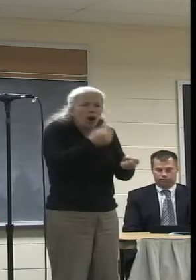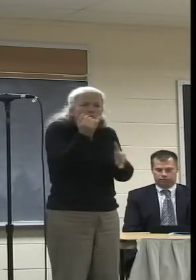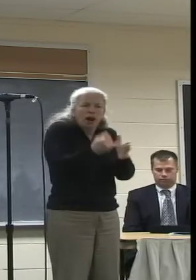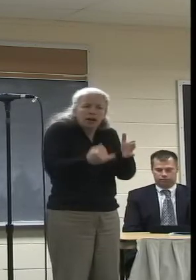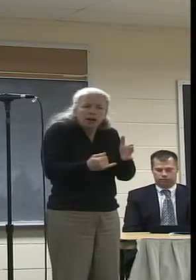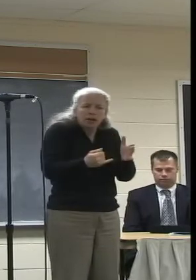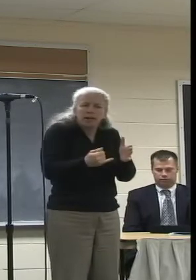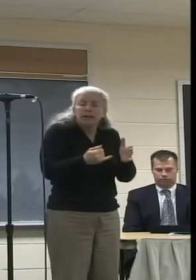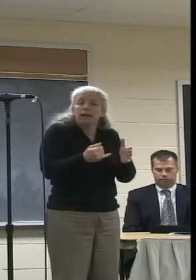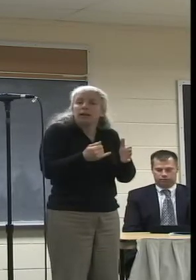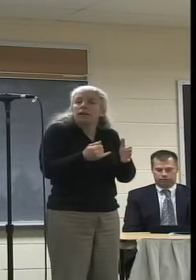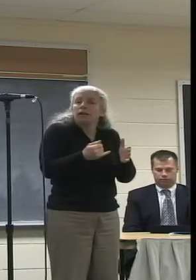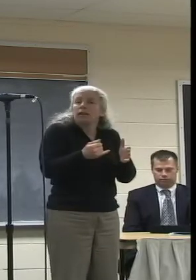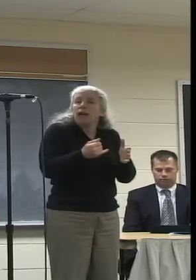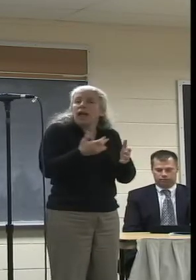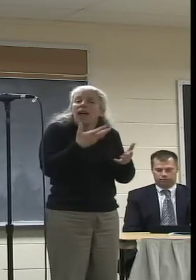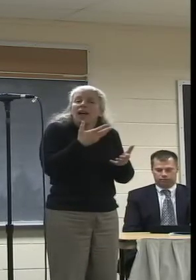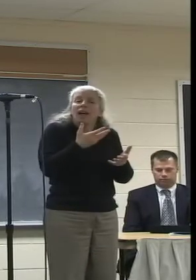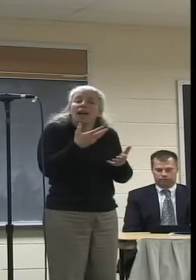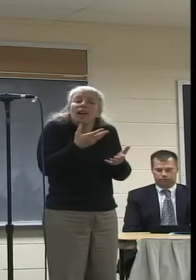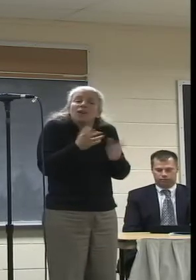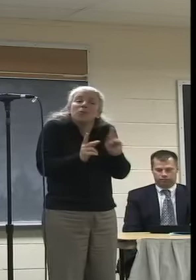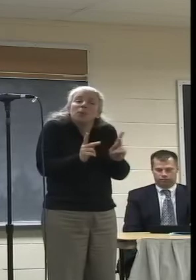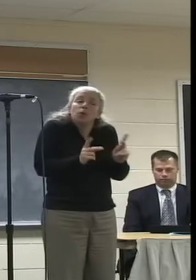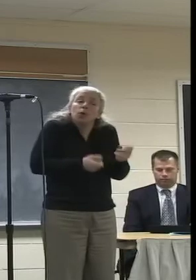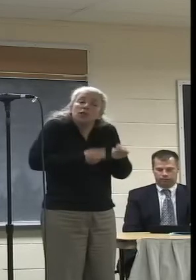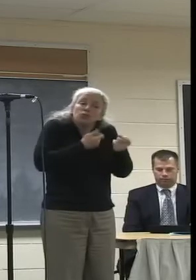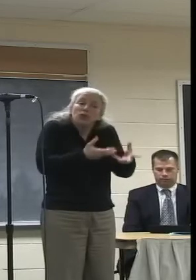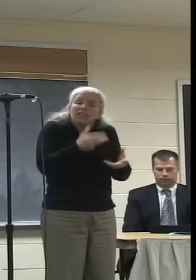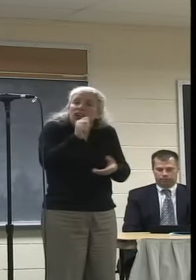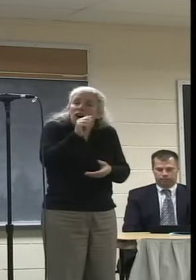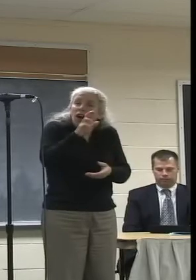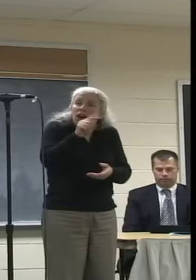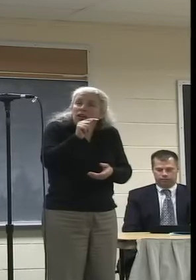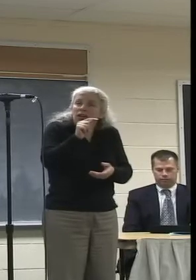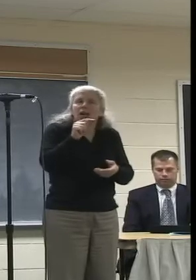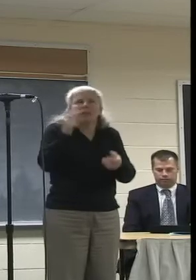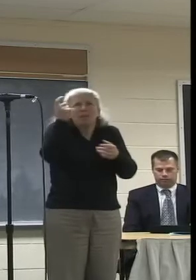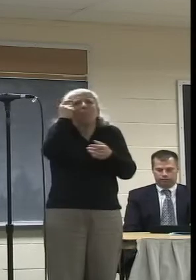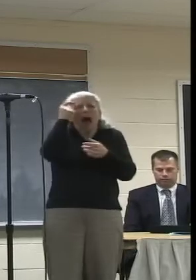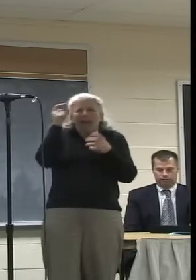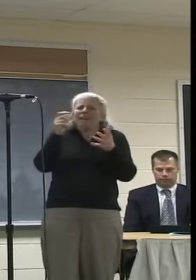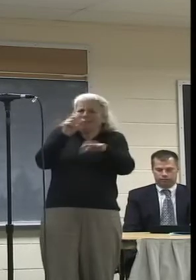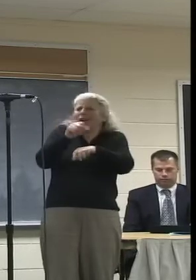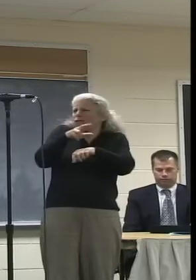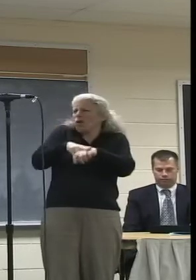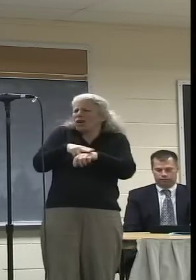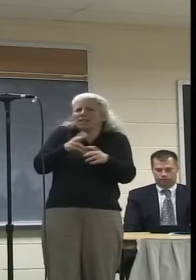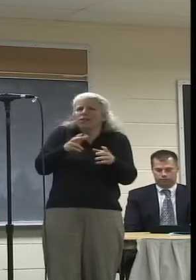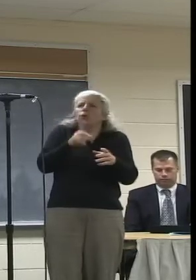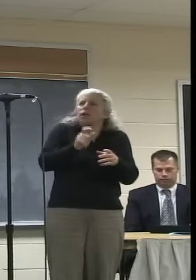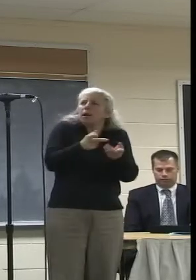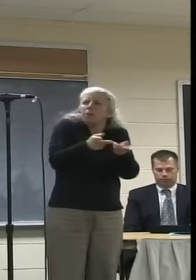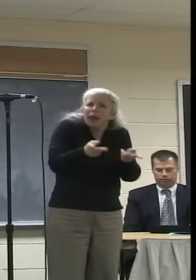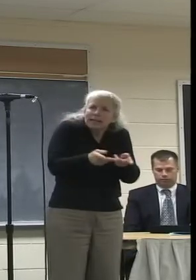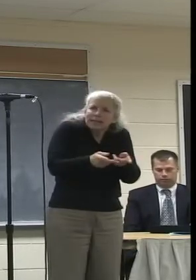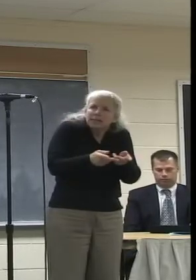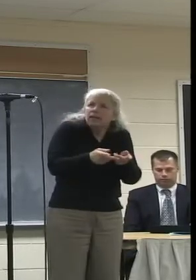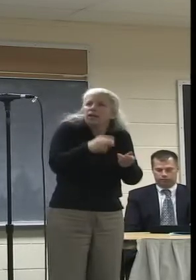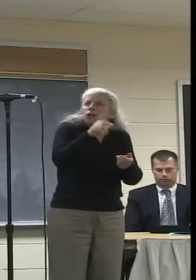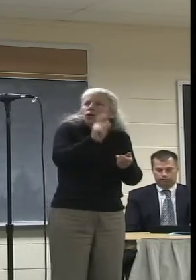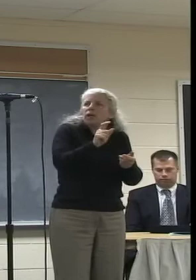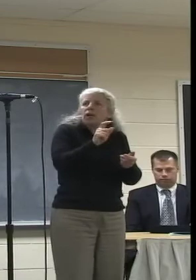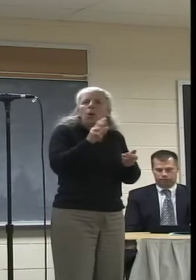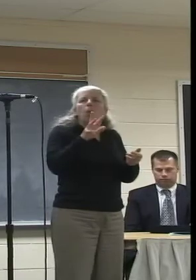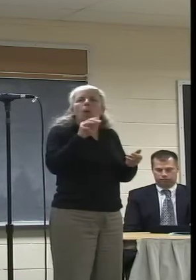what it takes to make art beyond just having the creative mind to do it. You need space. You need a way to